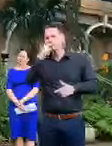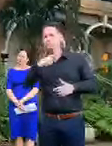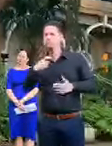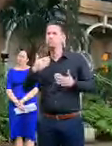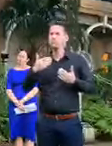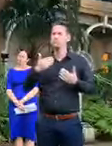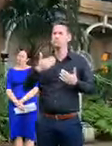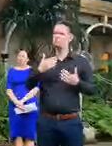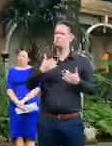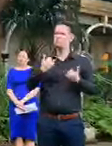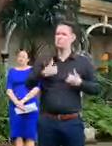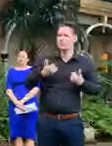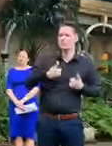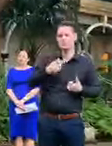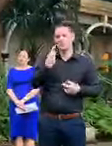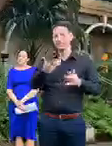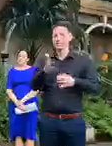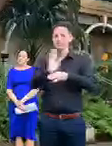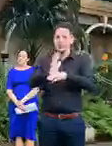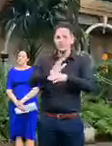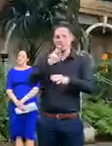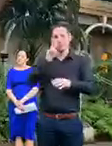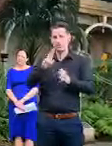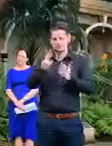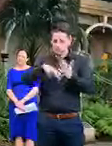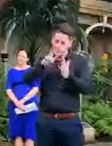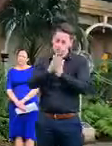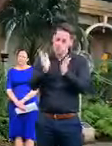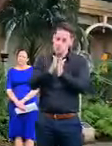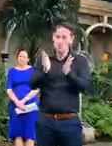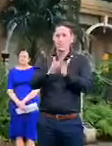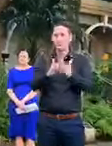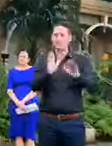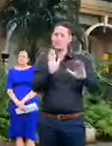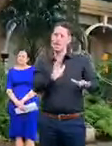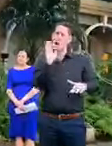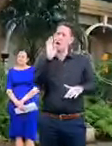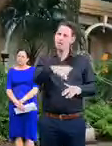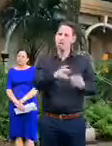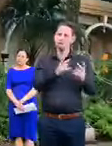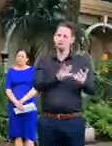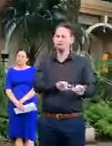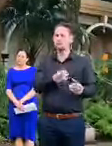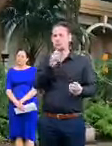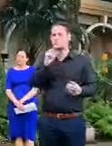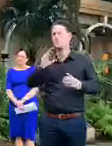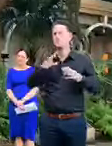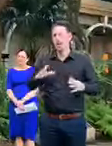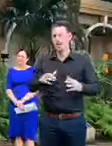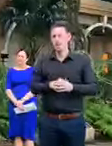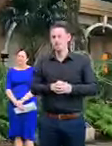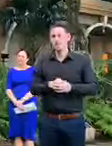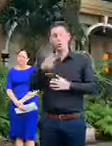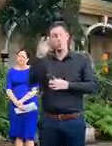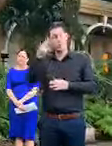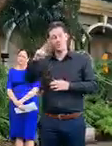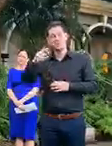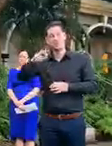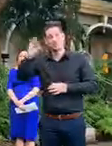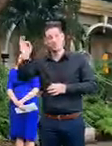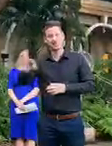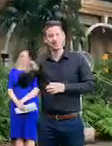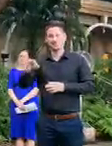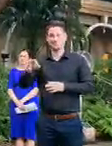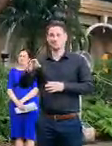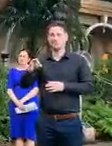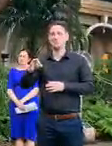period. Lots of movies, lots of books. Be at home and there won't be a problem. 20% and they